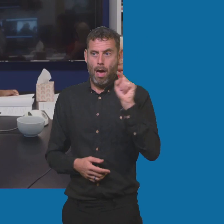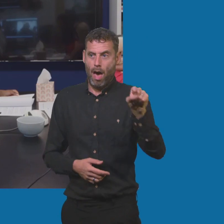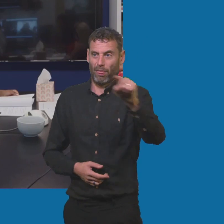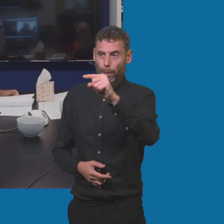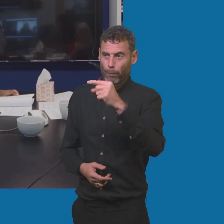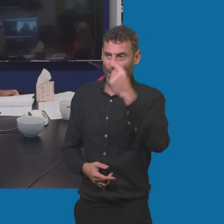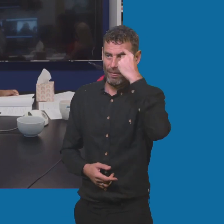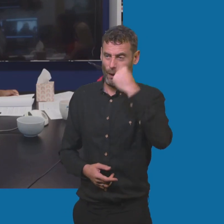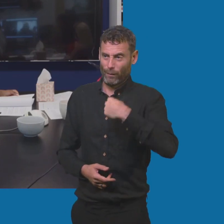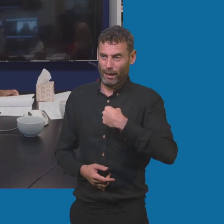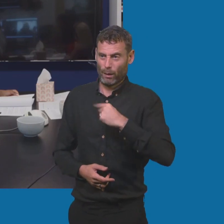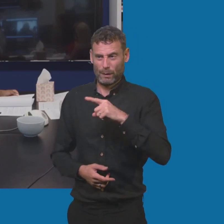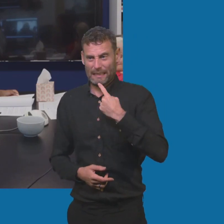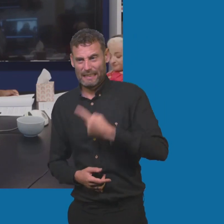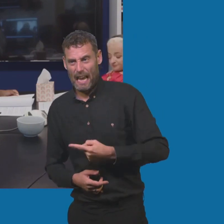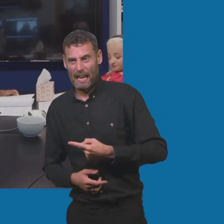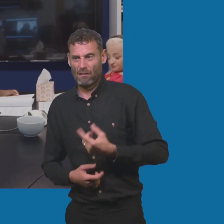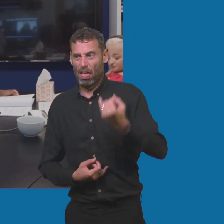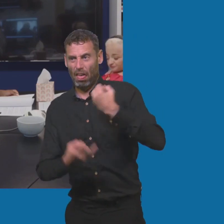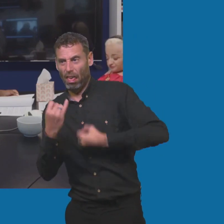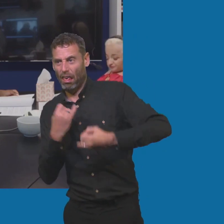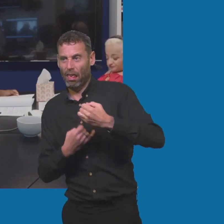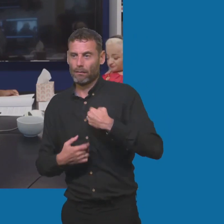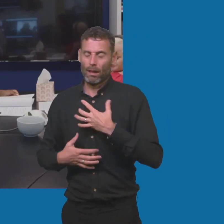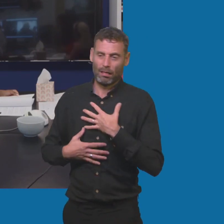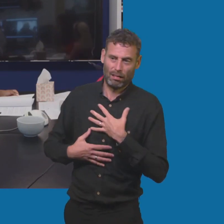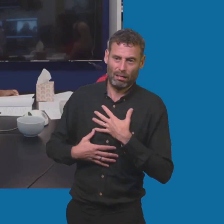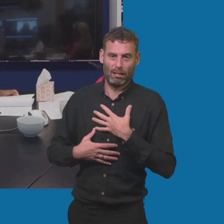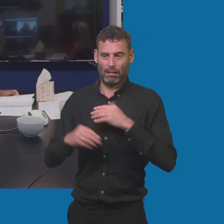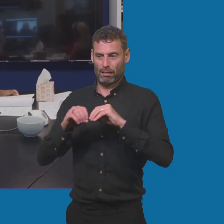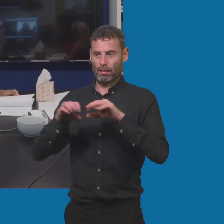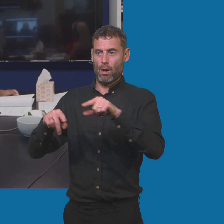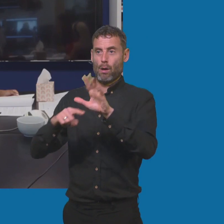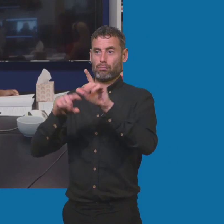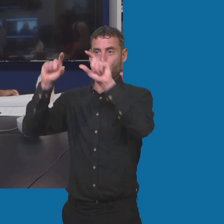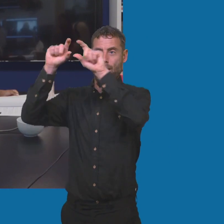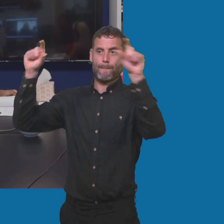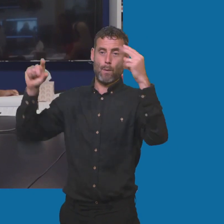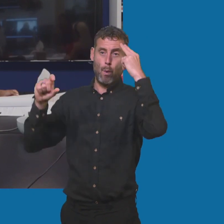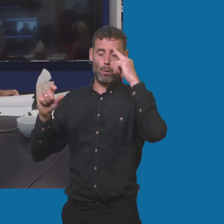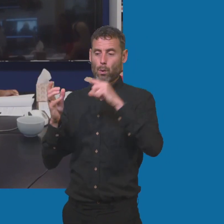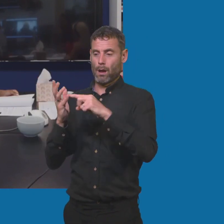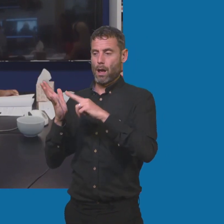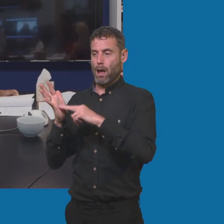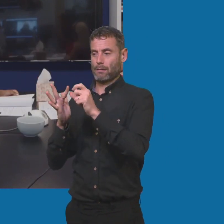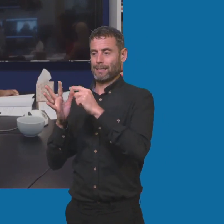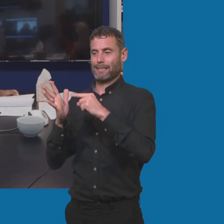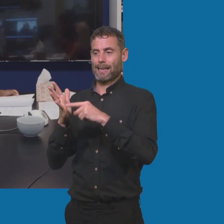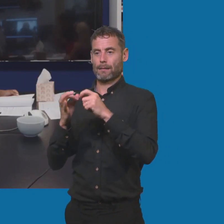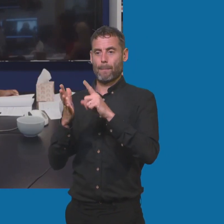to say? What are people going to think? You know, going on a show called The Undateables, that's what I might be called for the rest of my life.